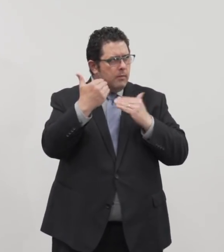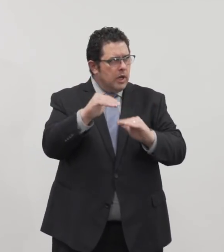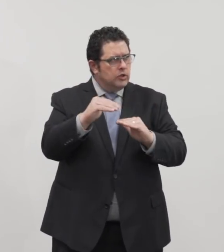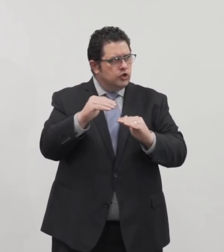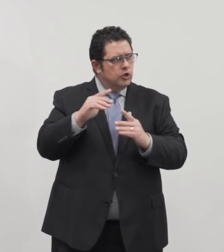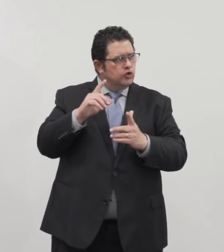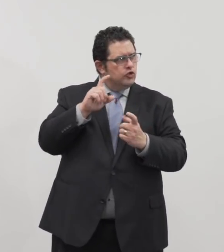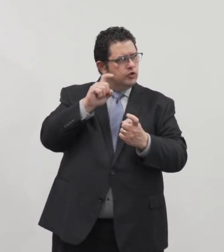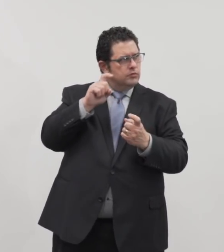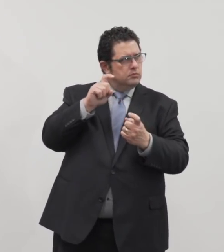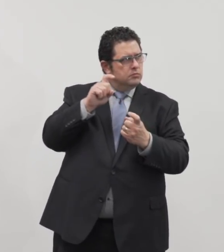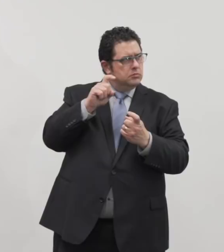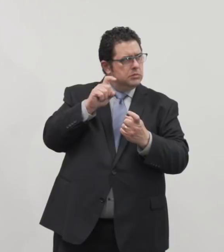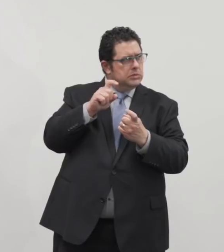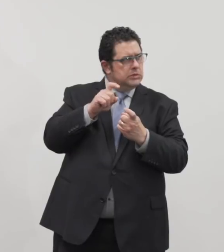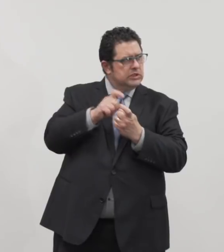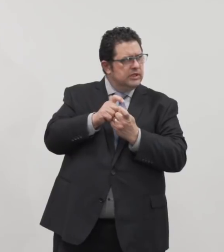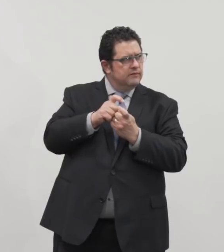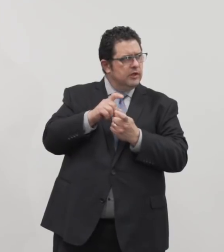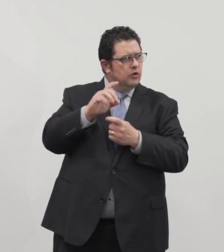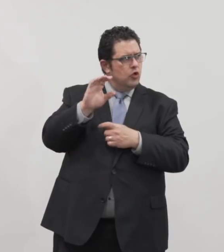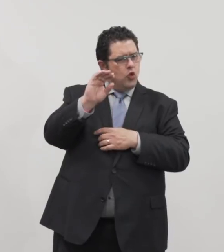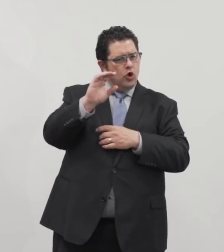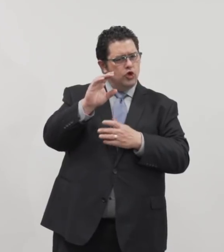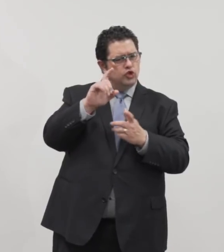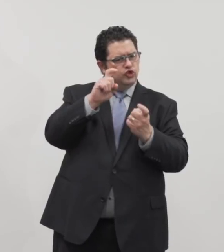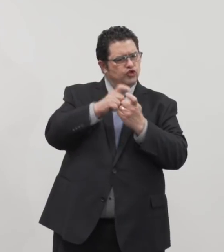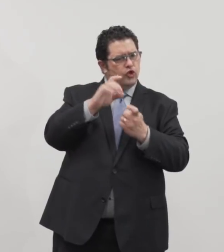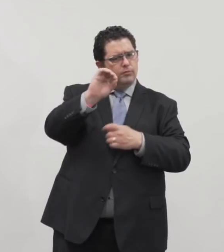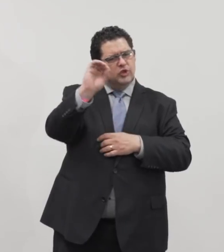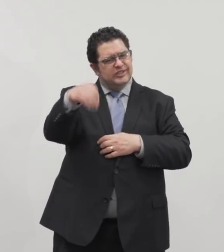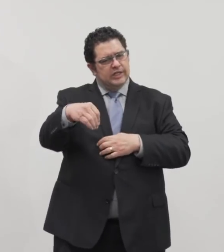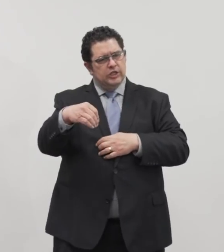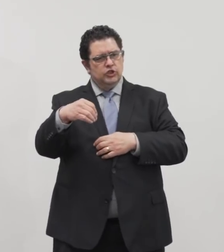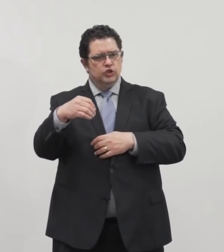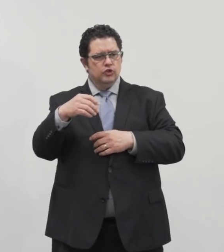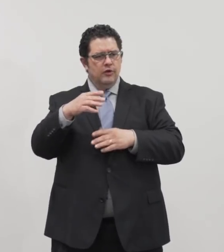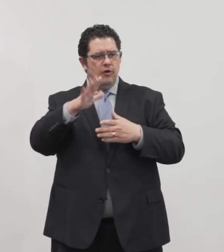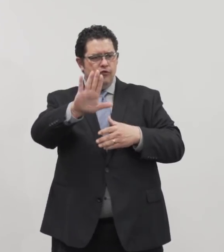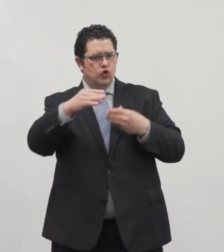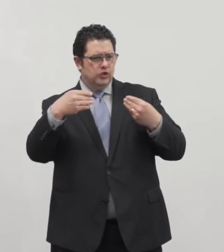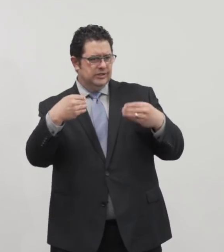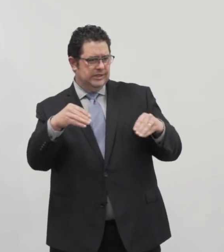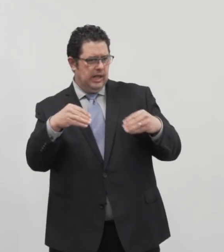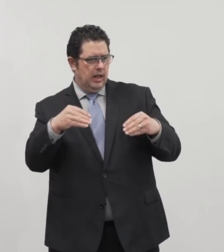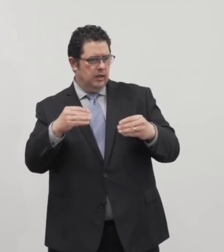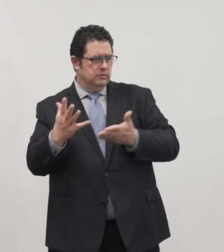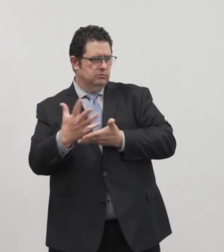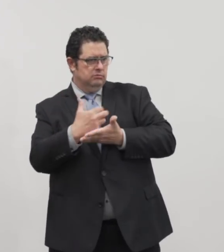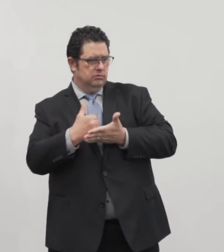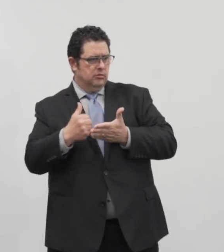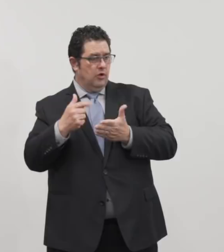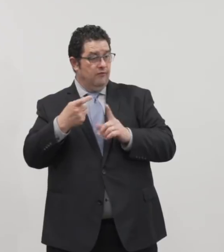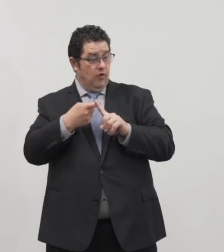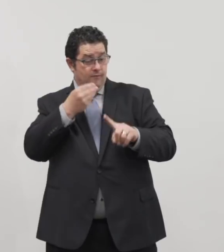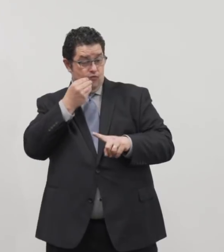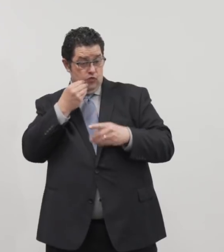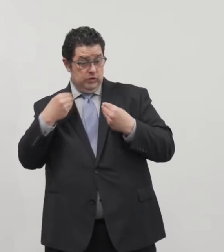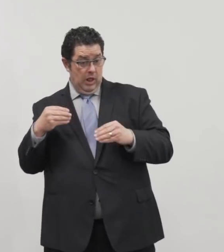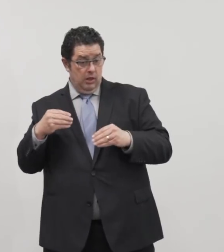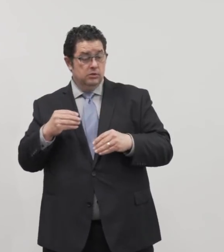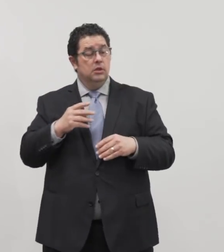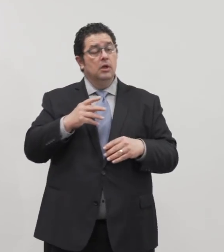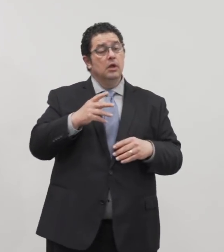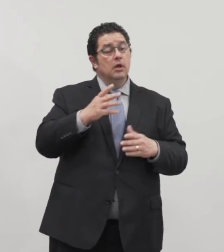specific, a certain percentage of your revenue have to come from food sales in order to be? Yeah. In St. Louis County, people have a license as a restaurant